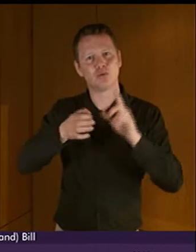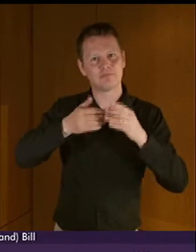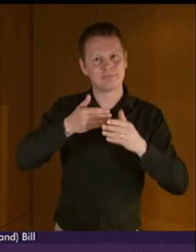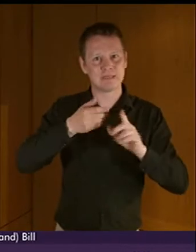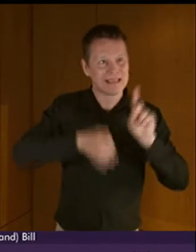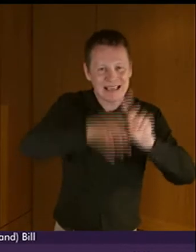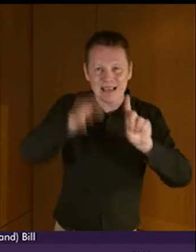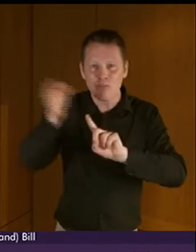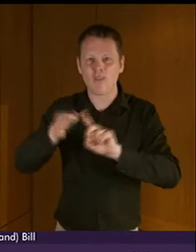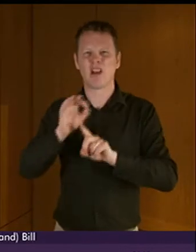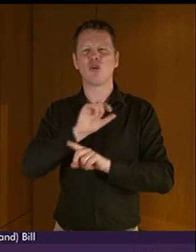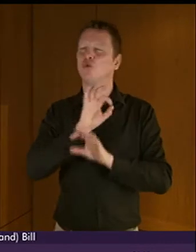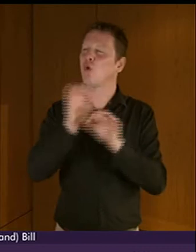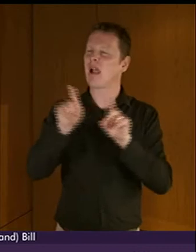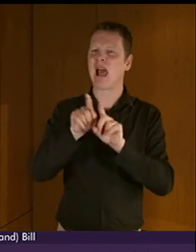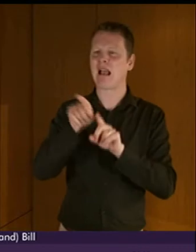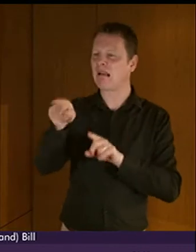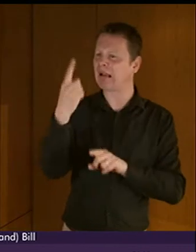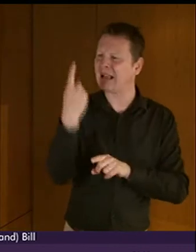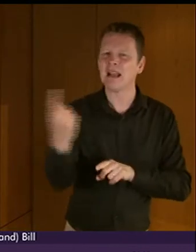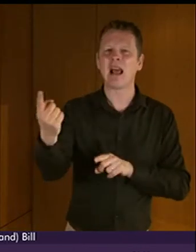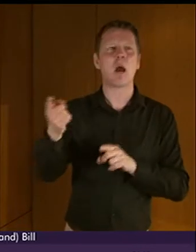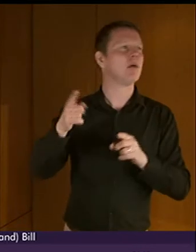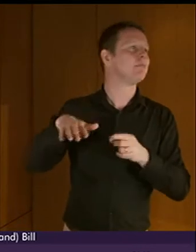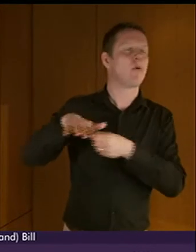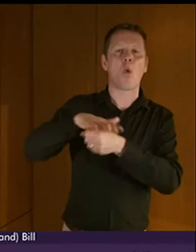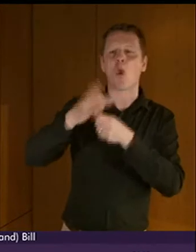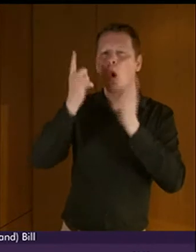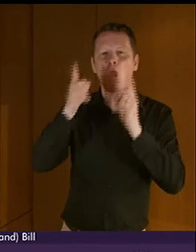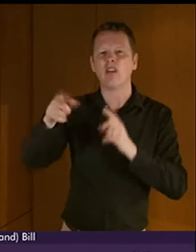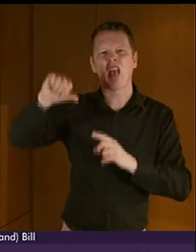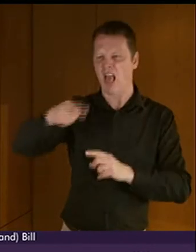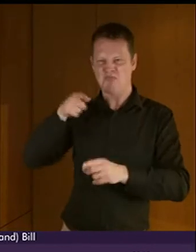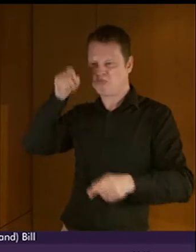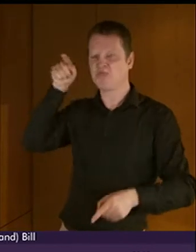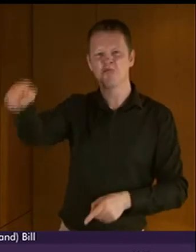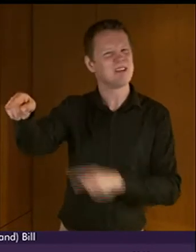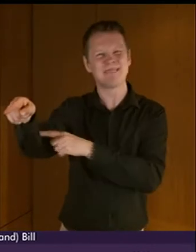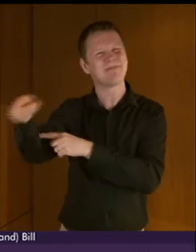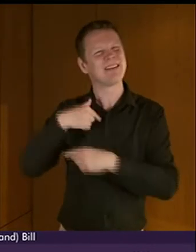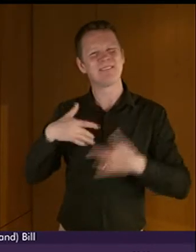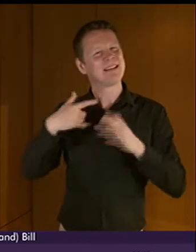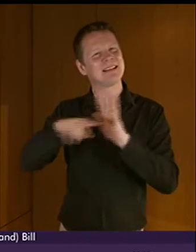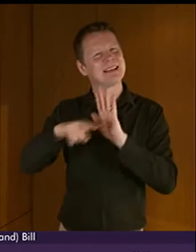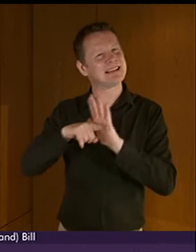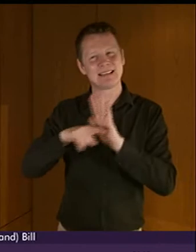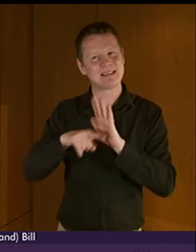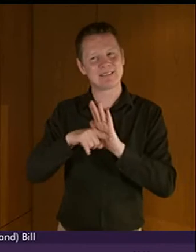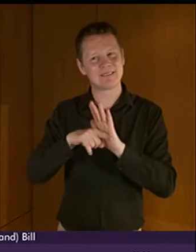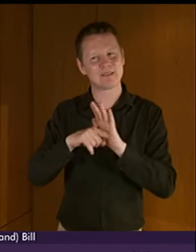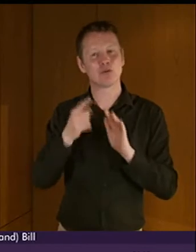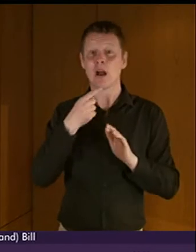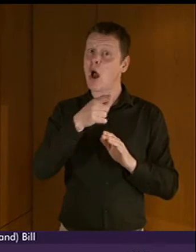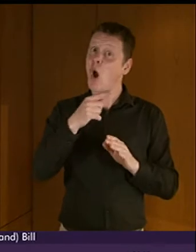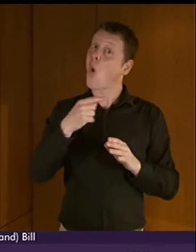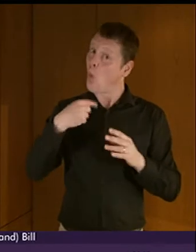merely naming and shaming individual public bodies. We do agree that it will be important to review activity against plans on a